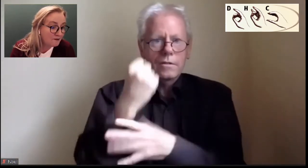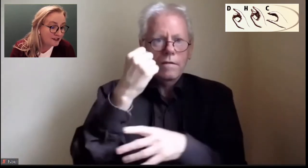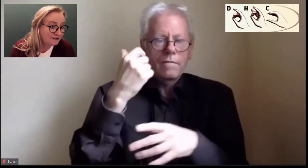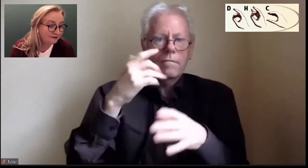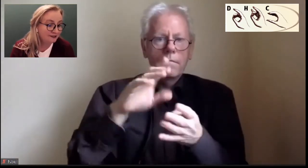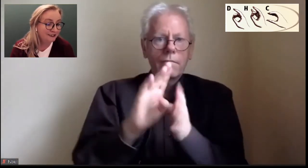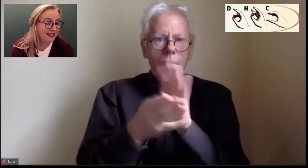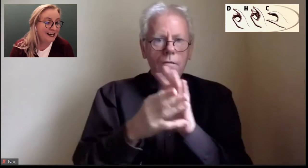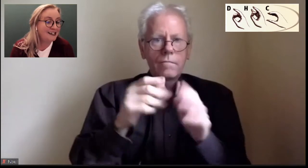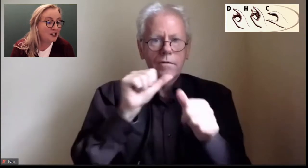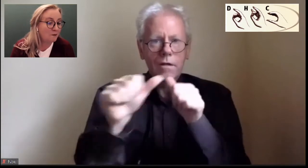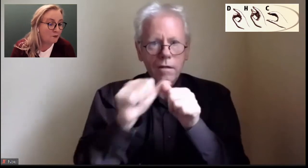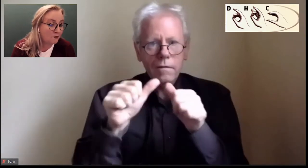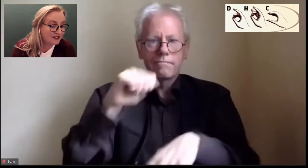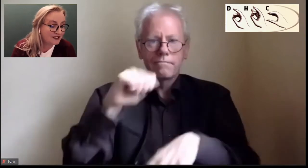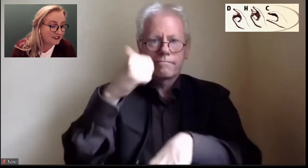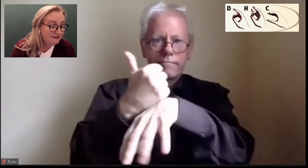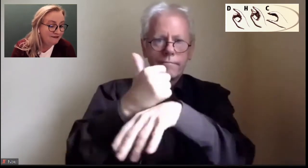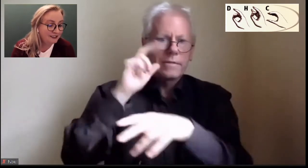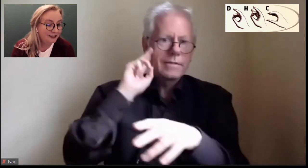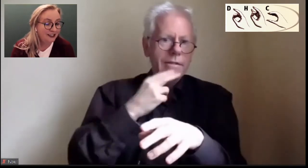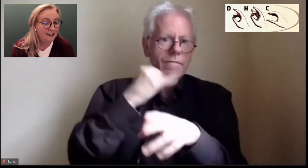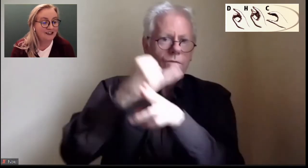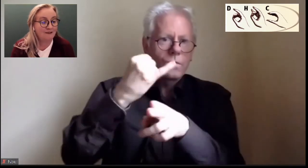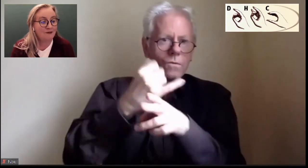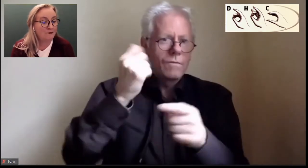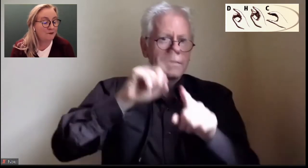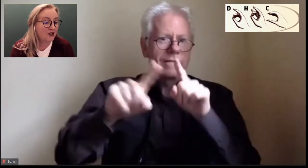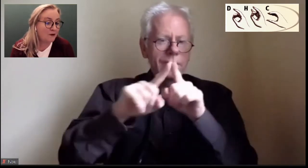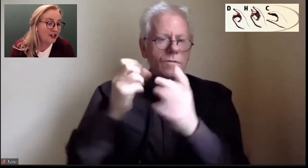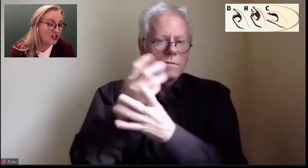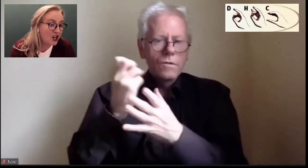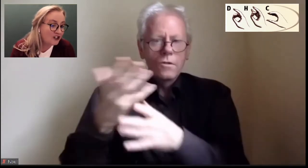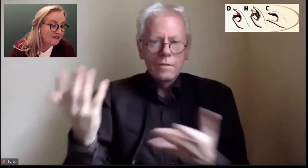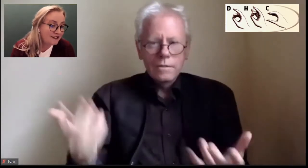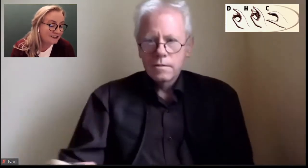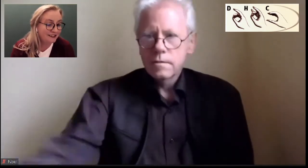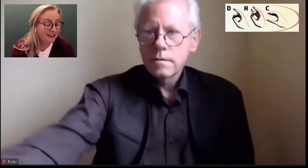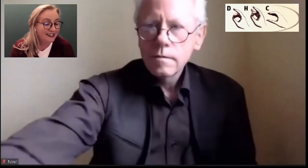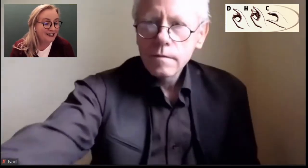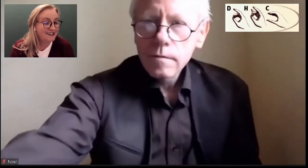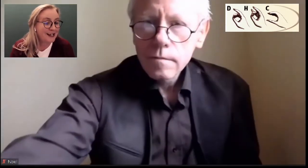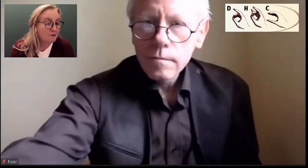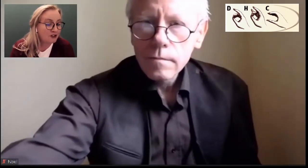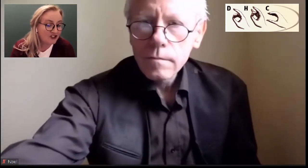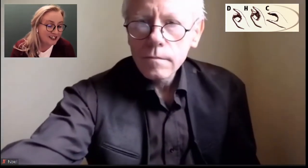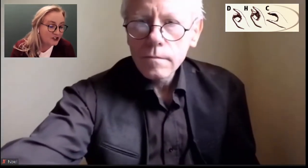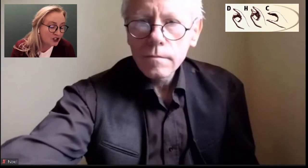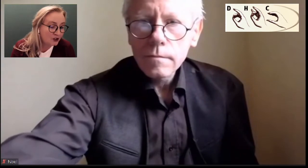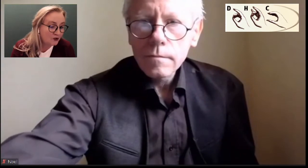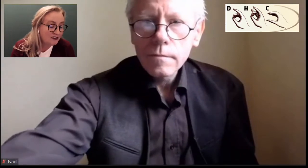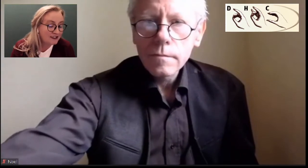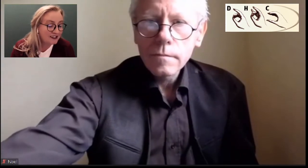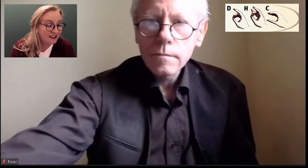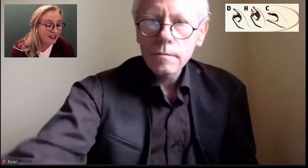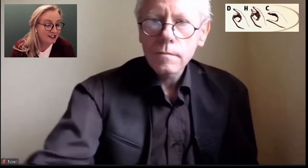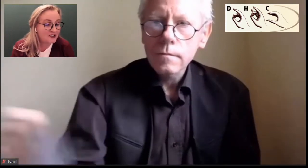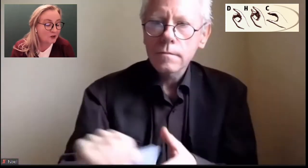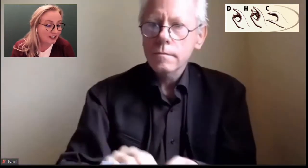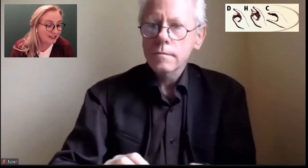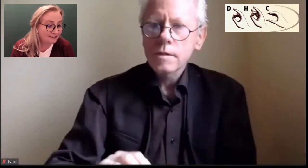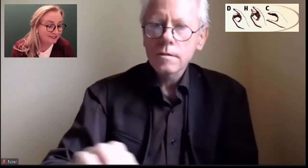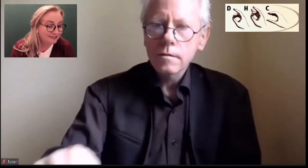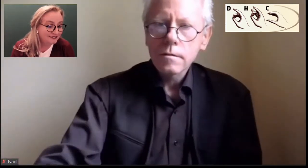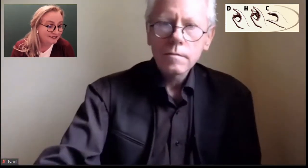crimes, ending up in prison, deaf people becoming nuns, establishing schools,